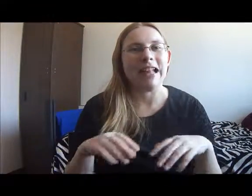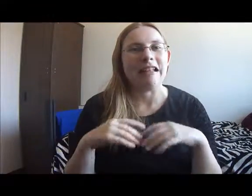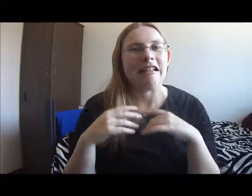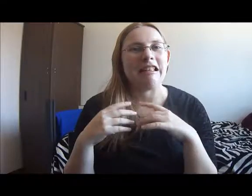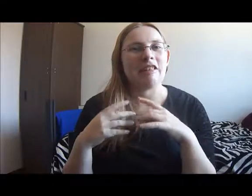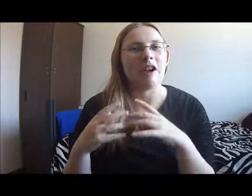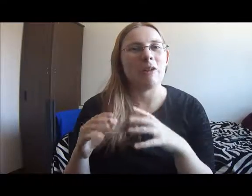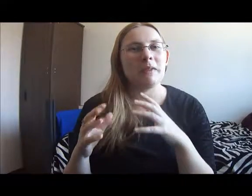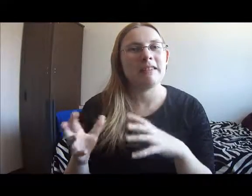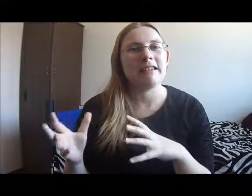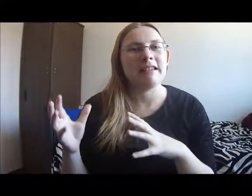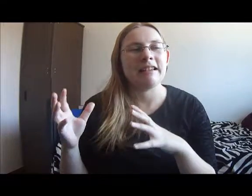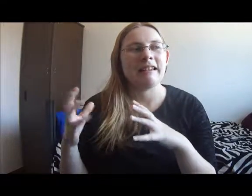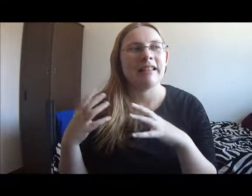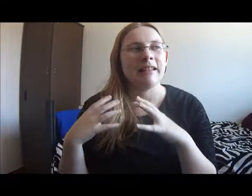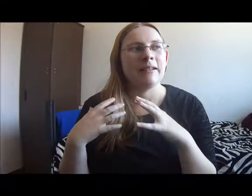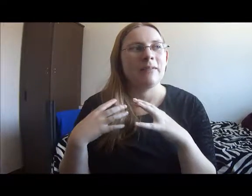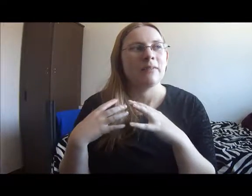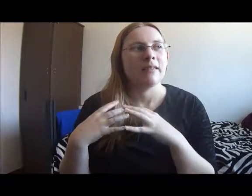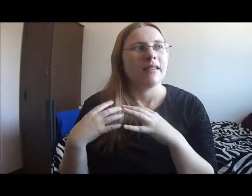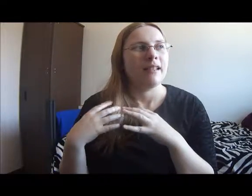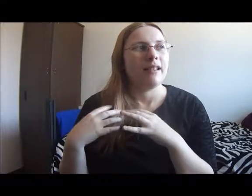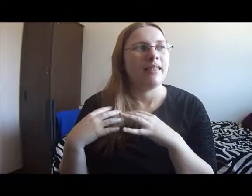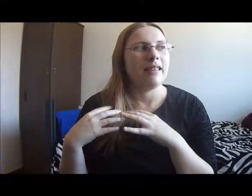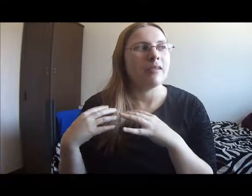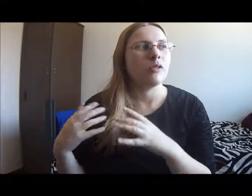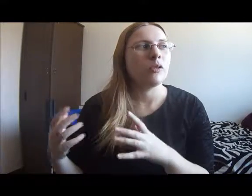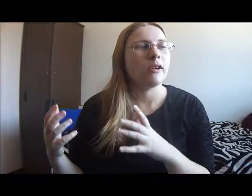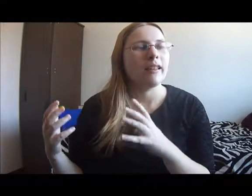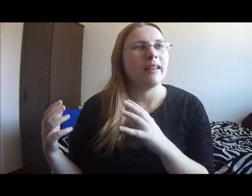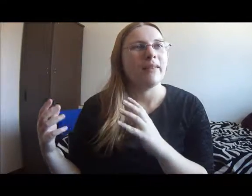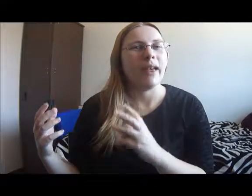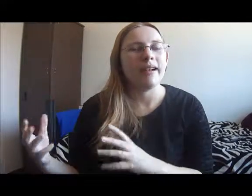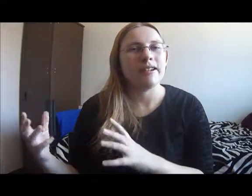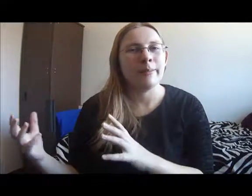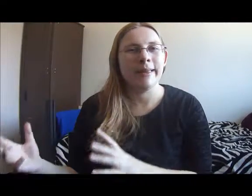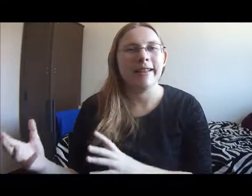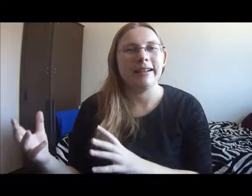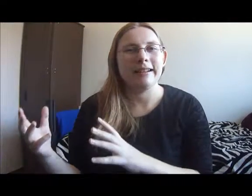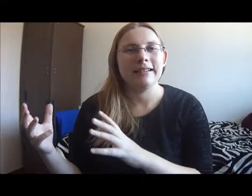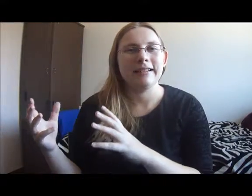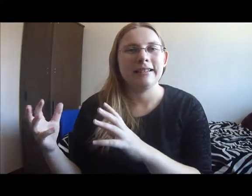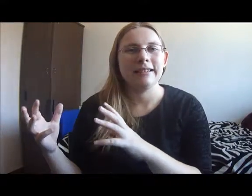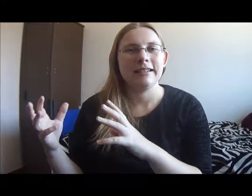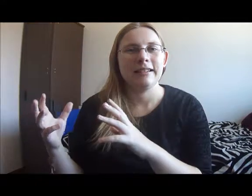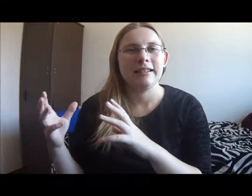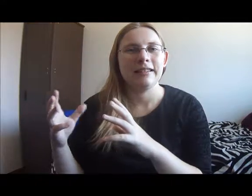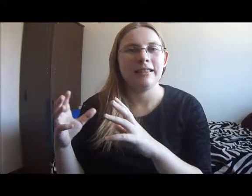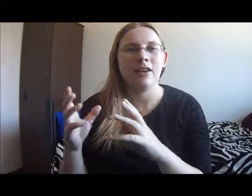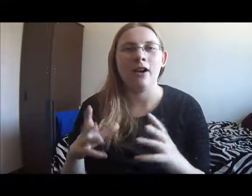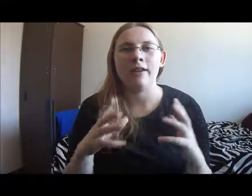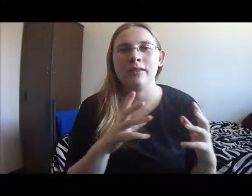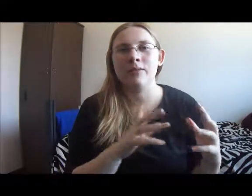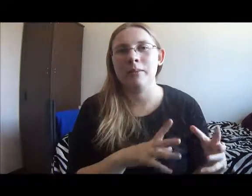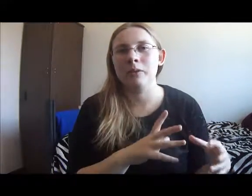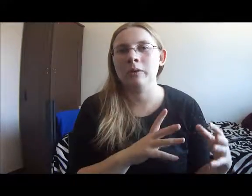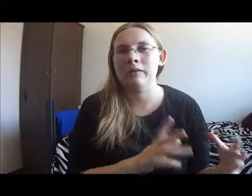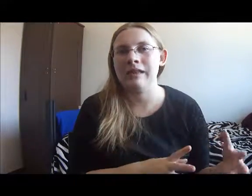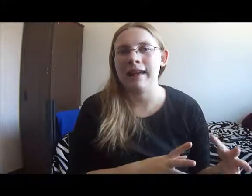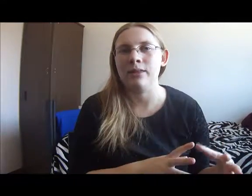Is are we seeing this story of Harry being the cause of Dumbledore's death